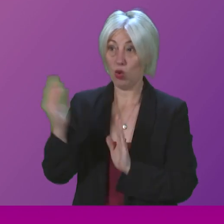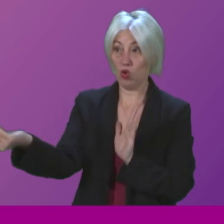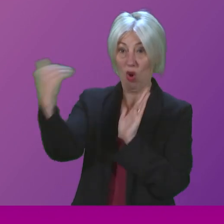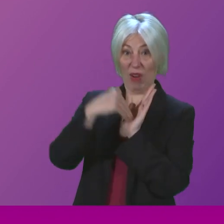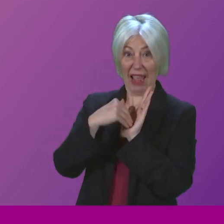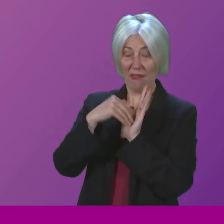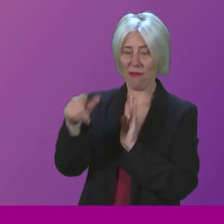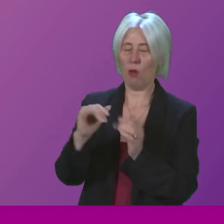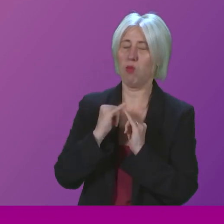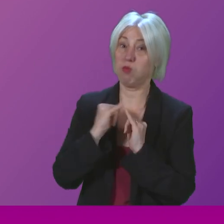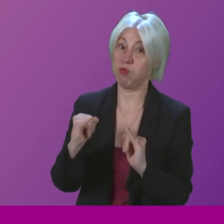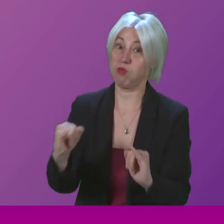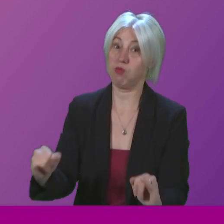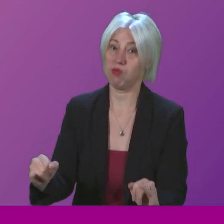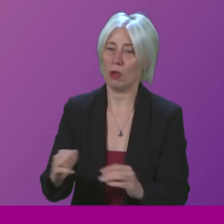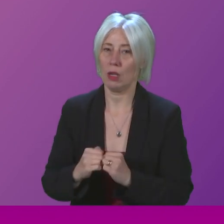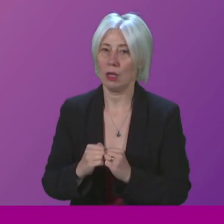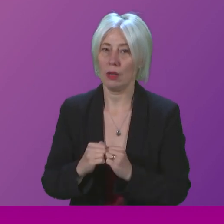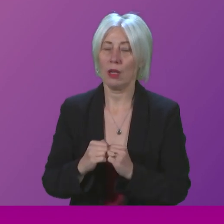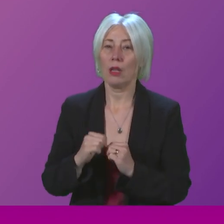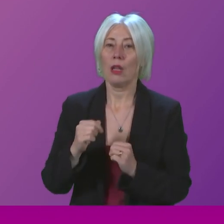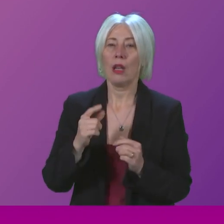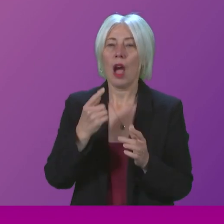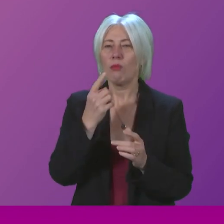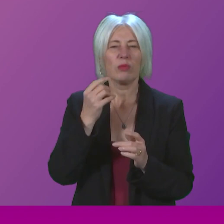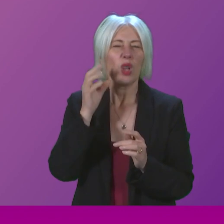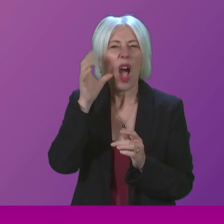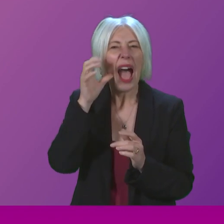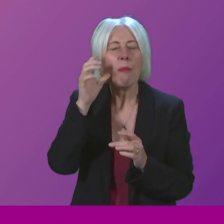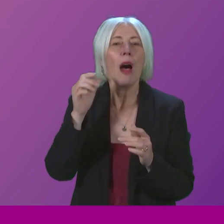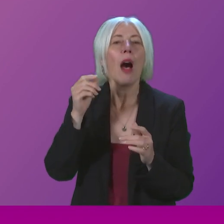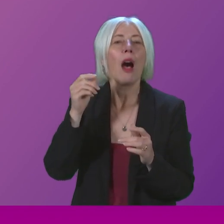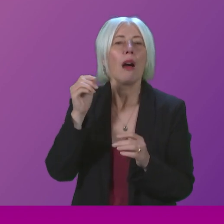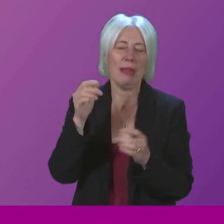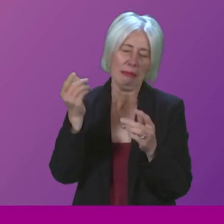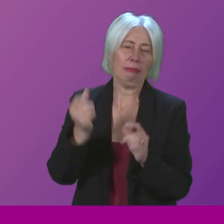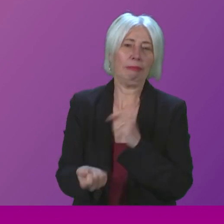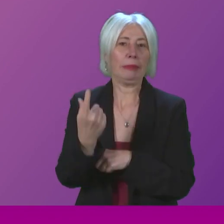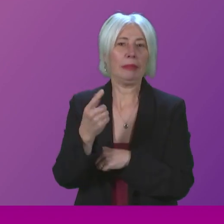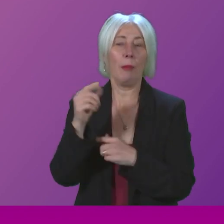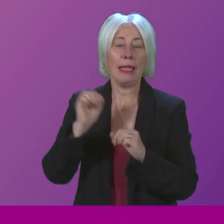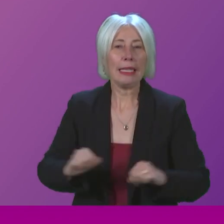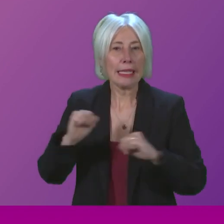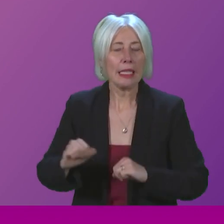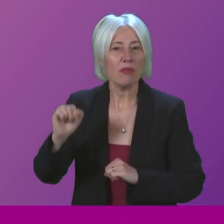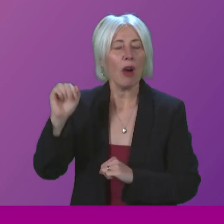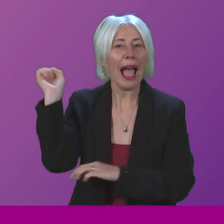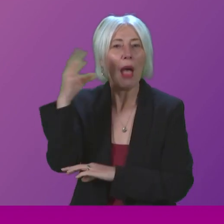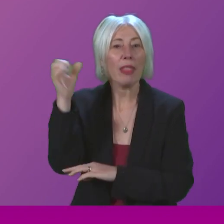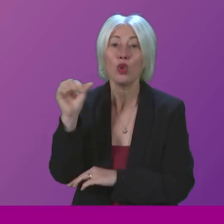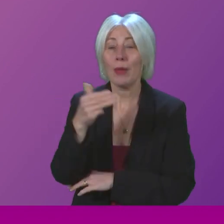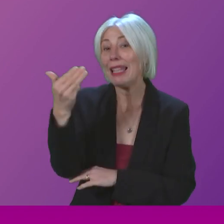worse and worse. Amber incidents involve patients who need an ambulance within 19 minutes.